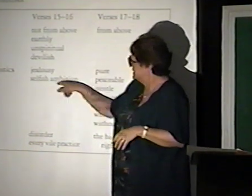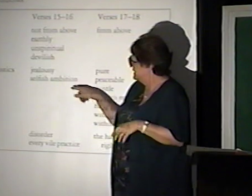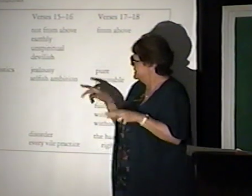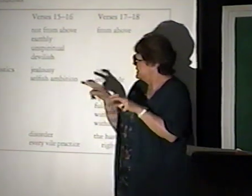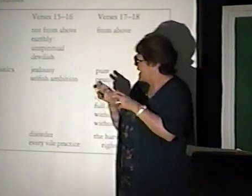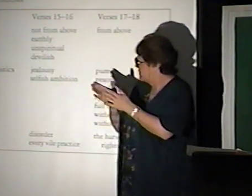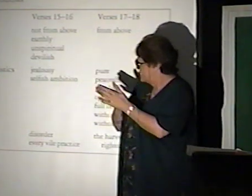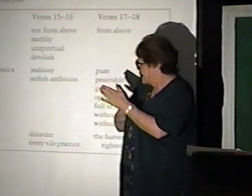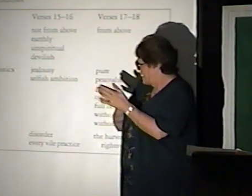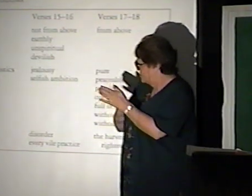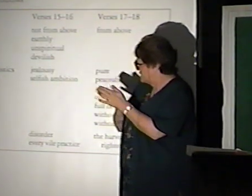Don't do